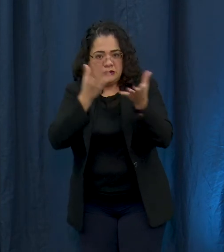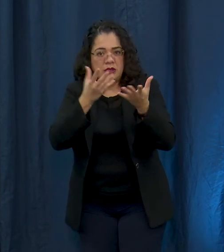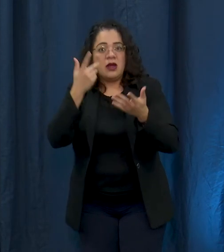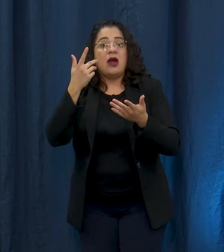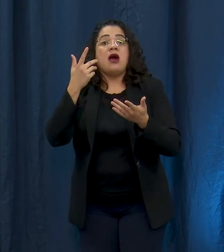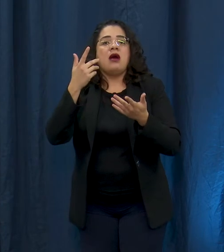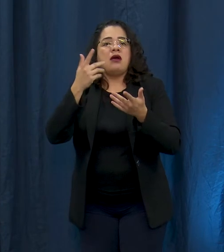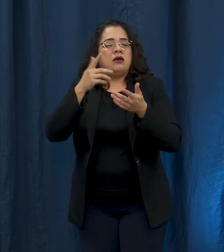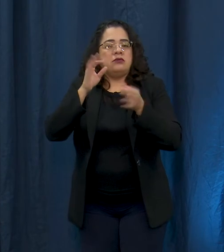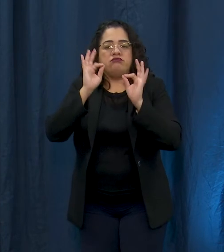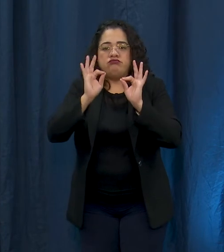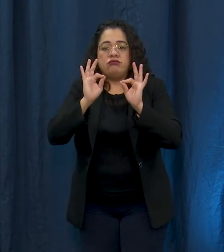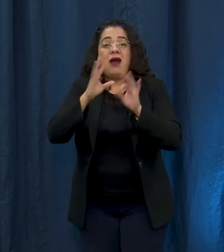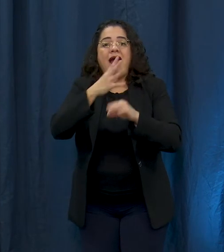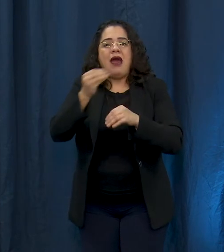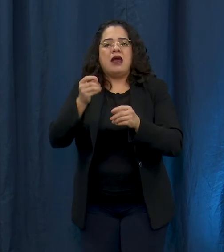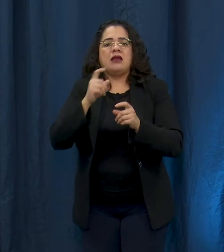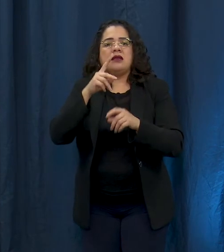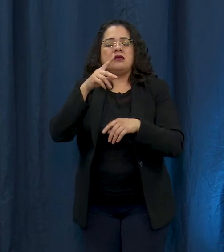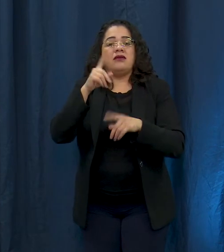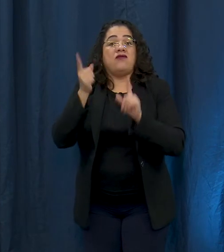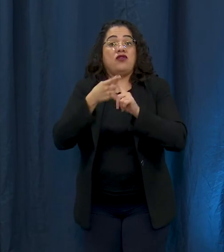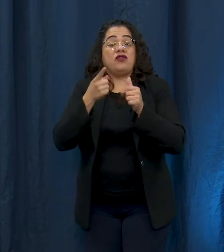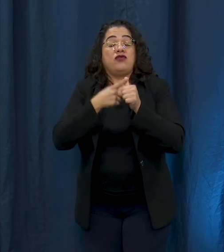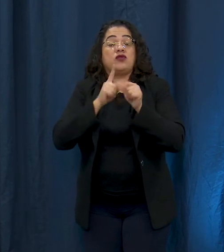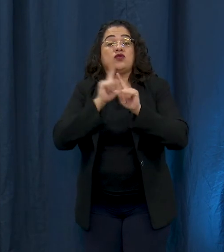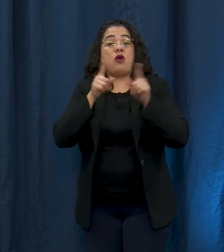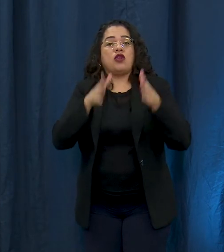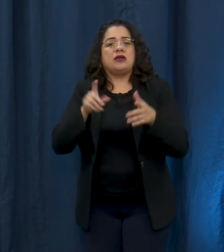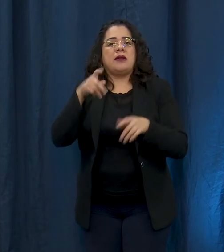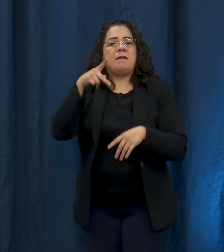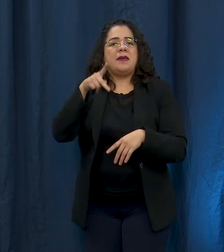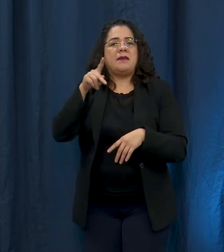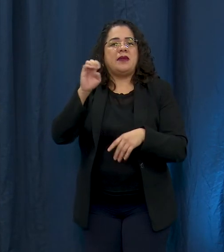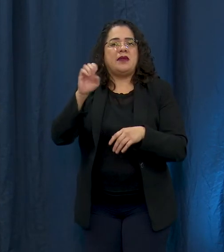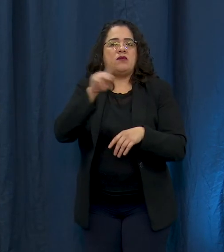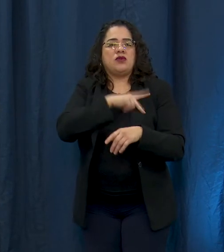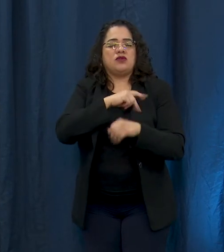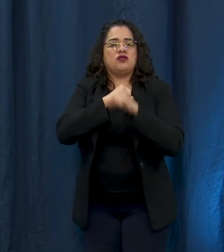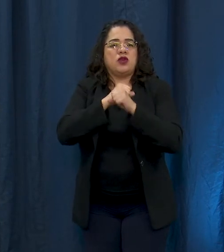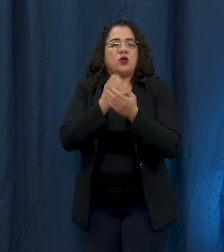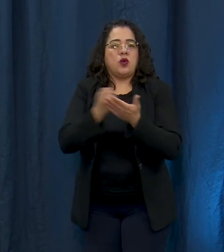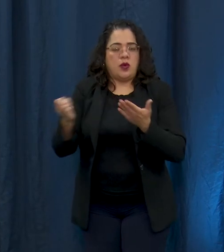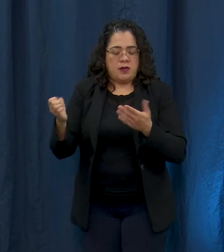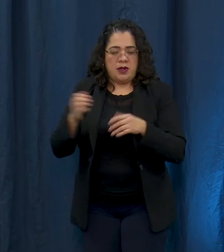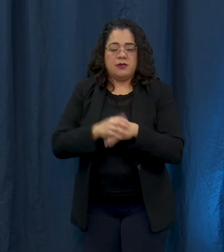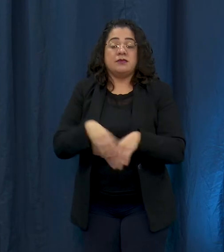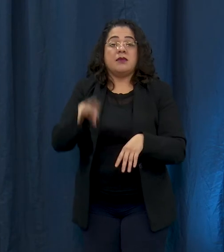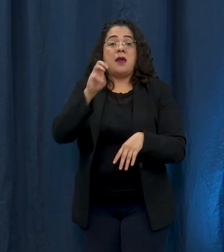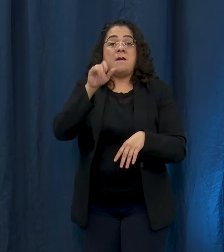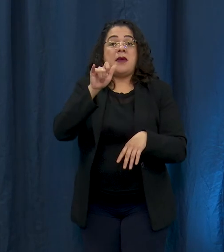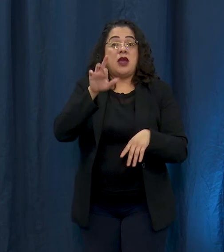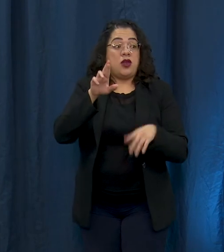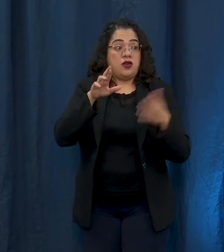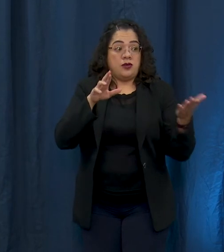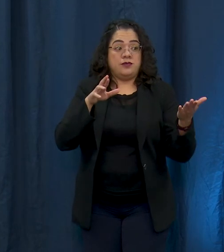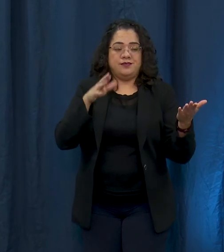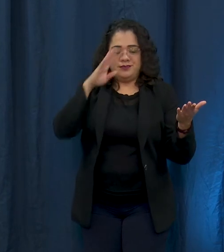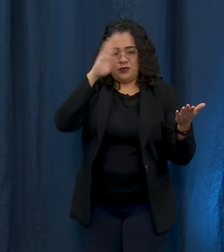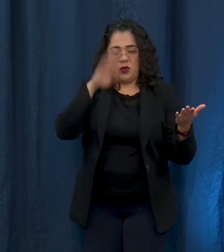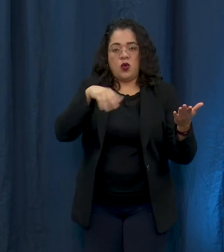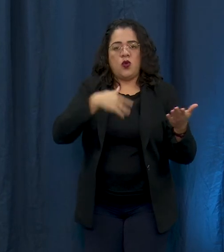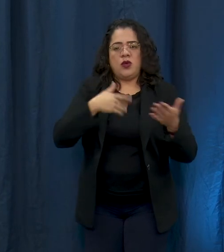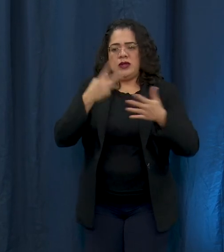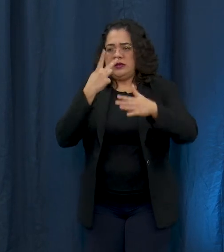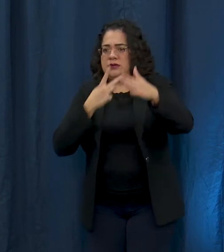requirements. As the Mayor also mentioned, we have taken several steps to prepare for